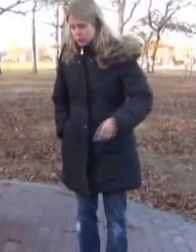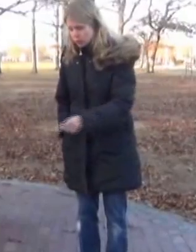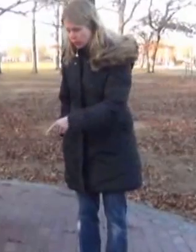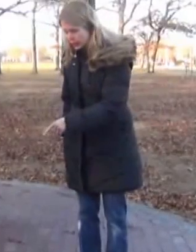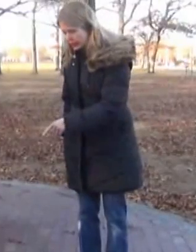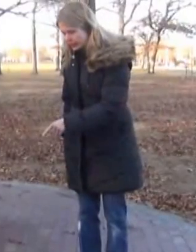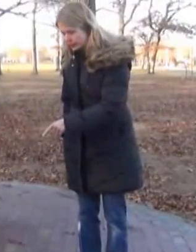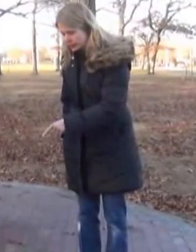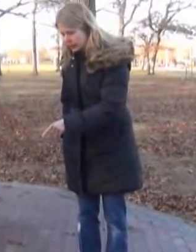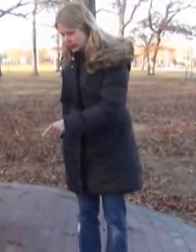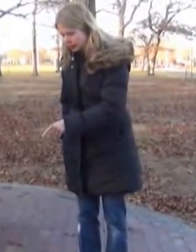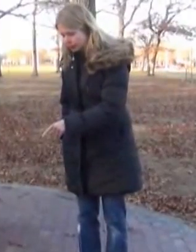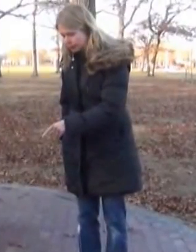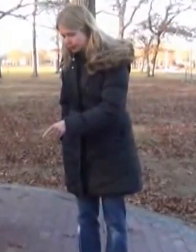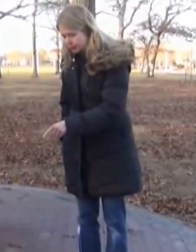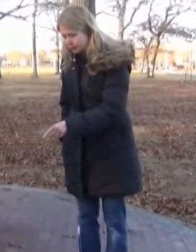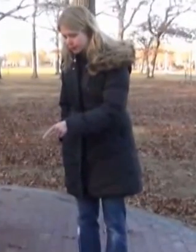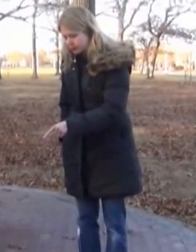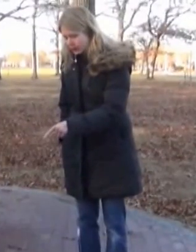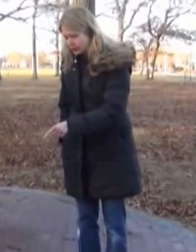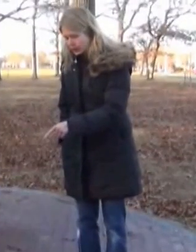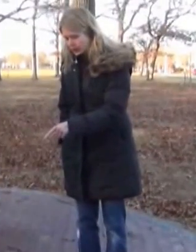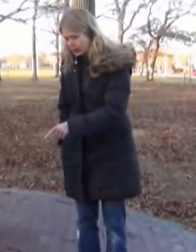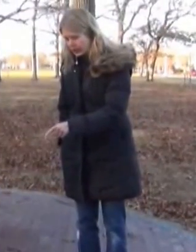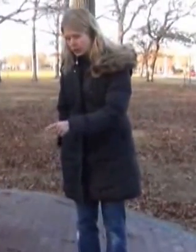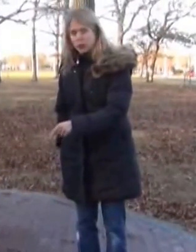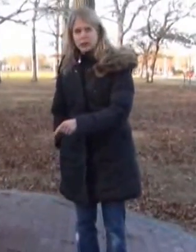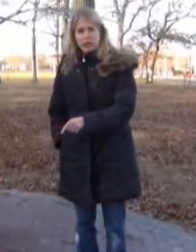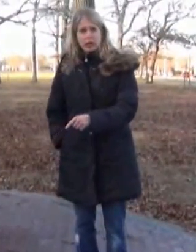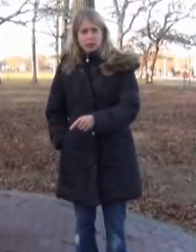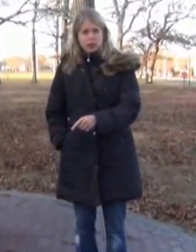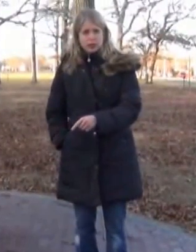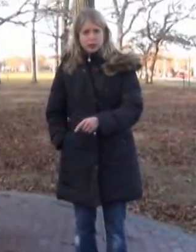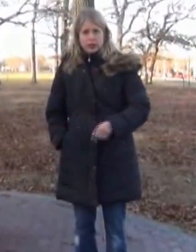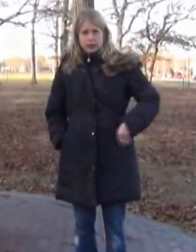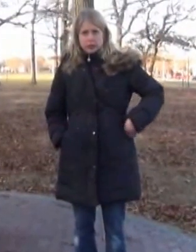story is, Abe was a Holocaust survivor.